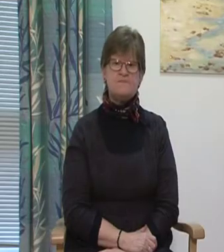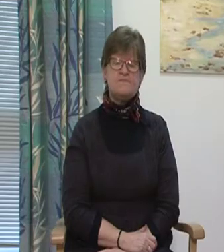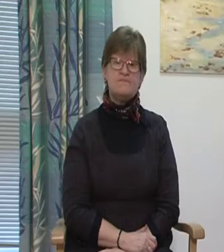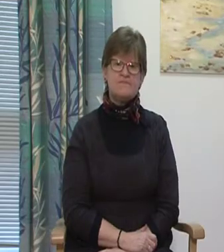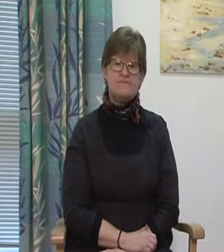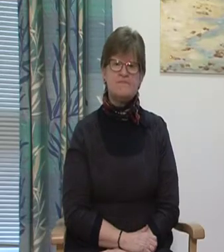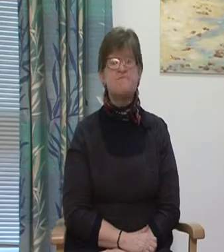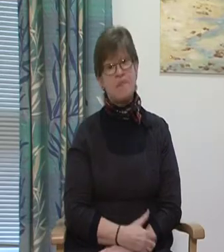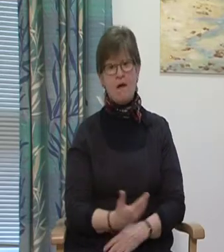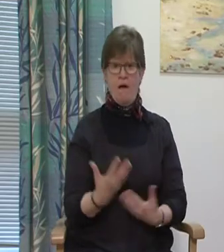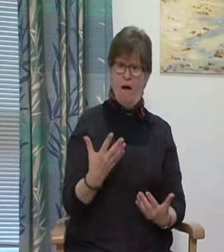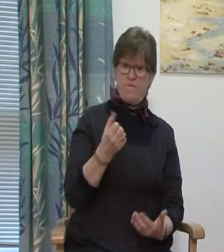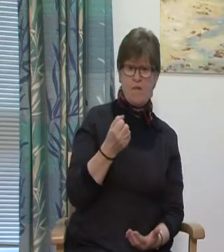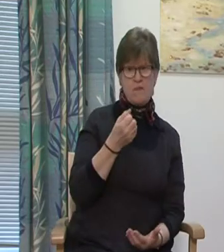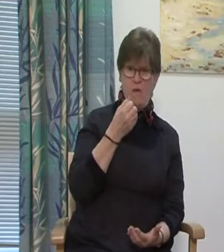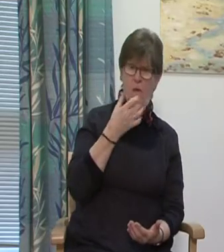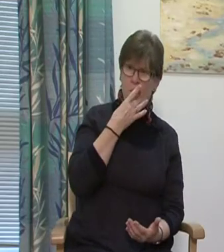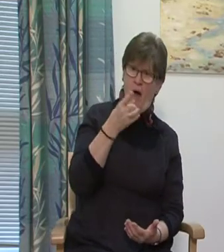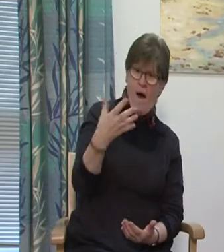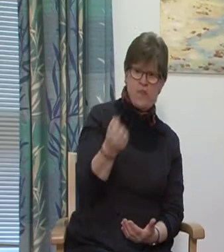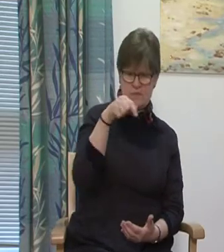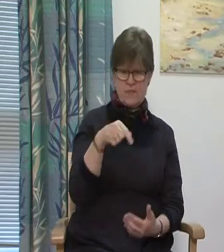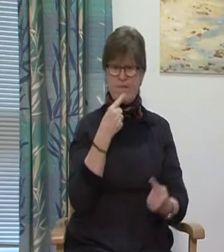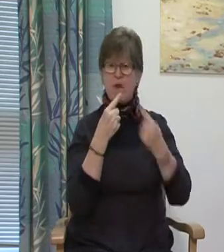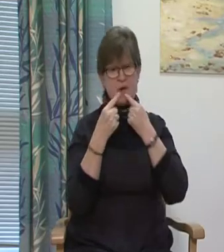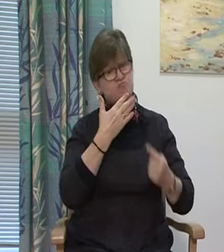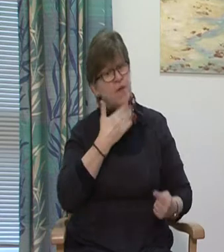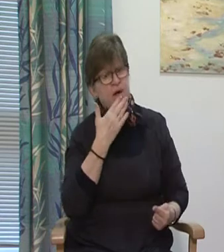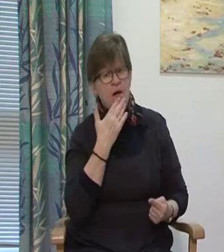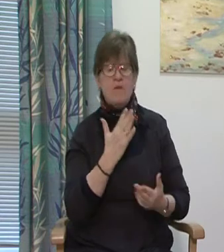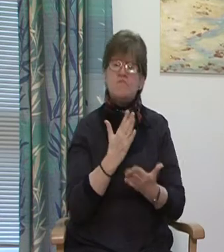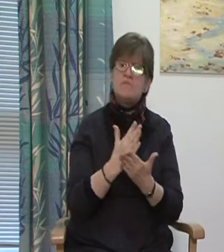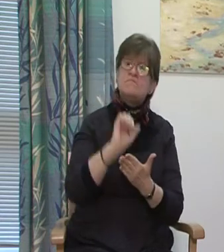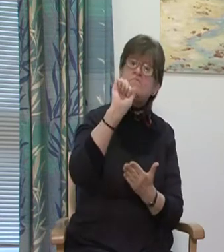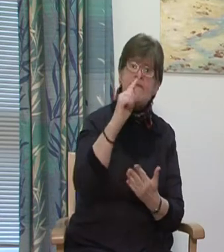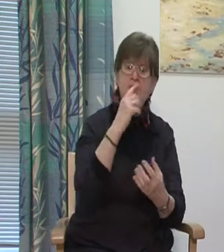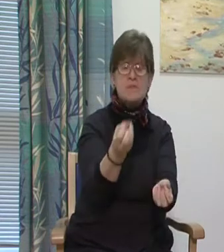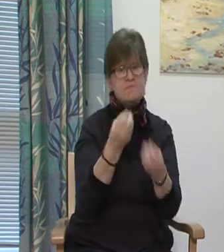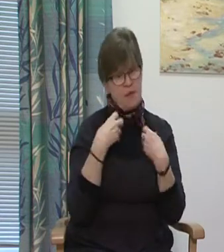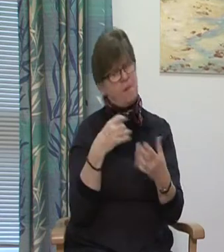We hope you find this information helpful. Your feedback is important to us.